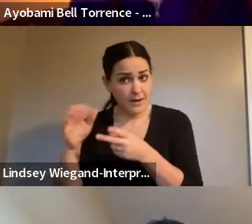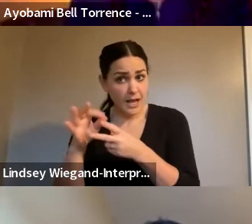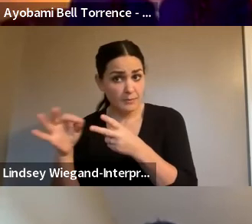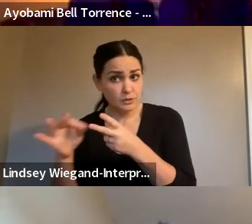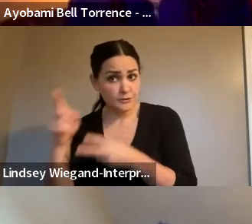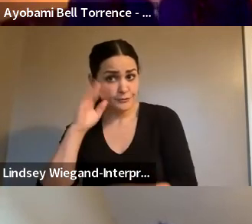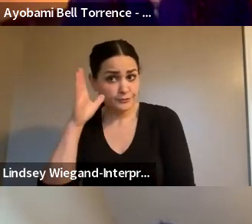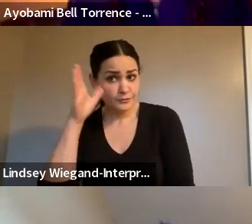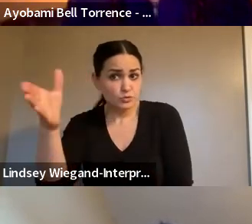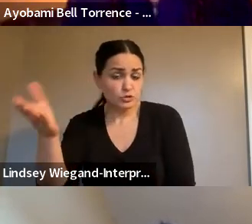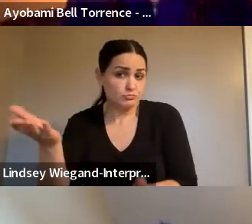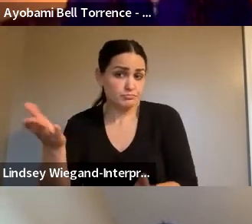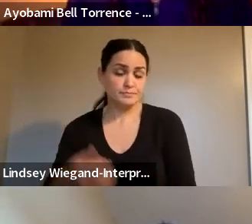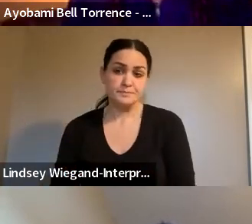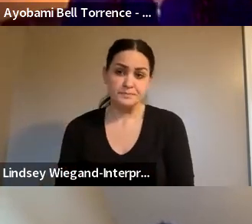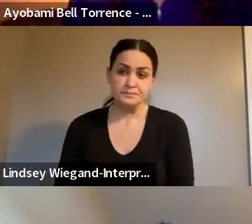Different options, I should say.